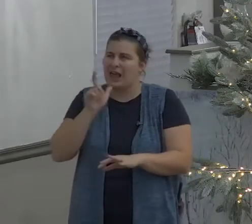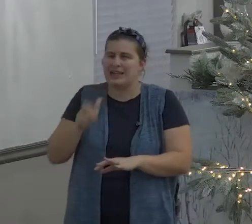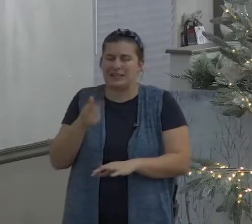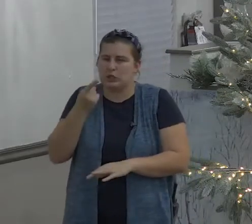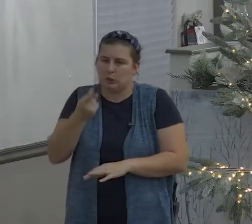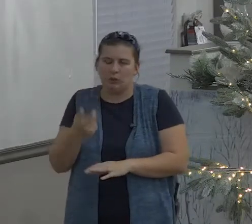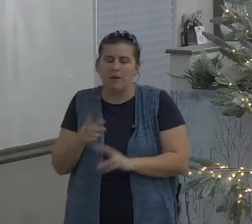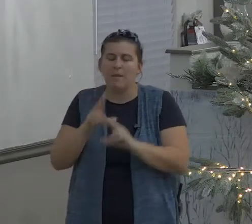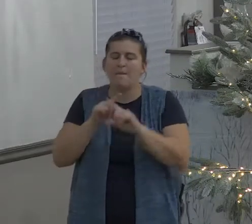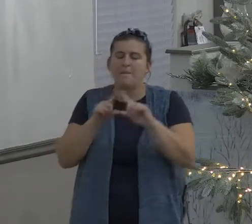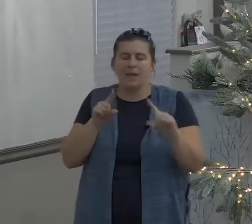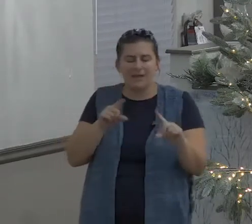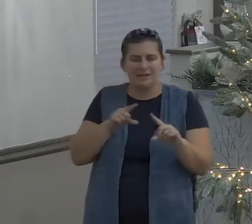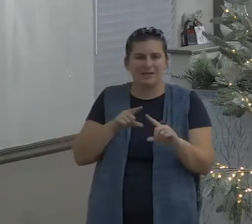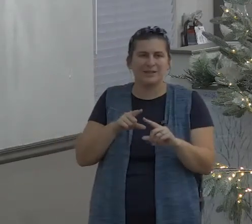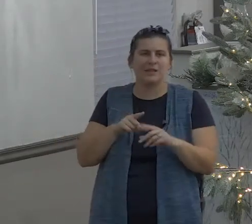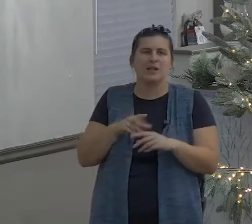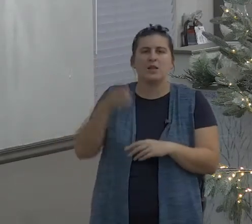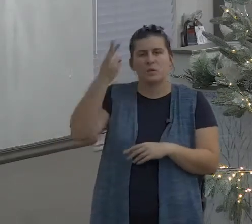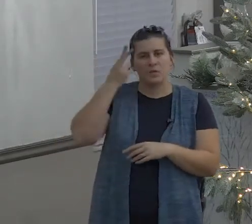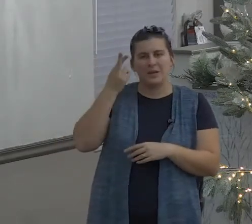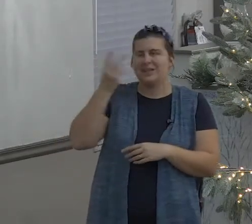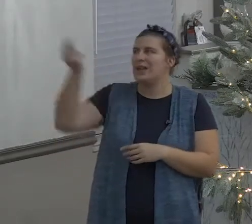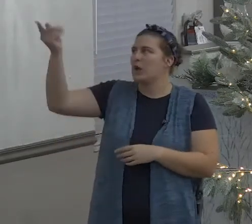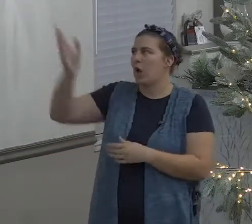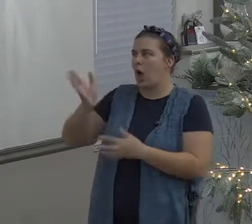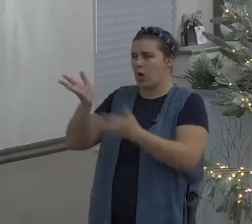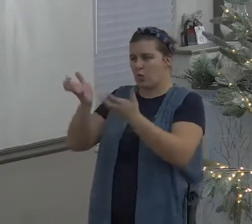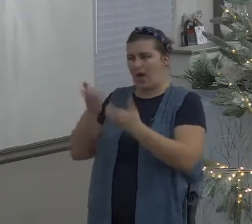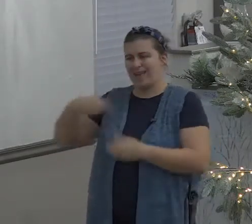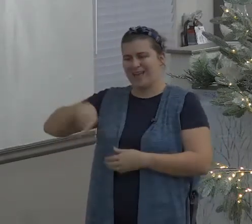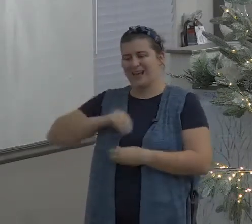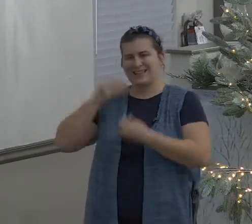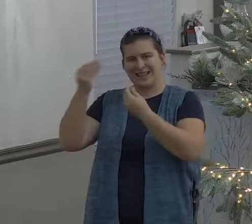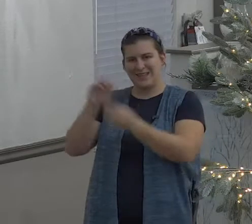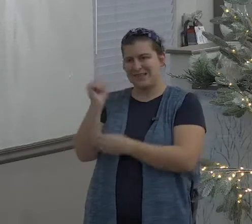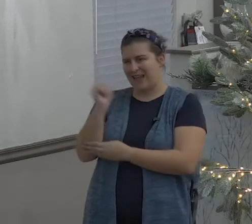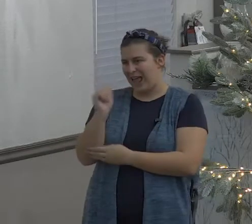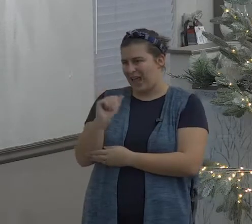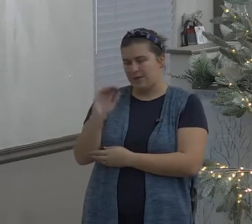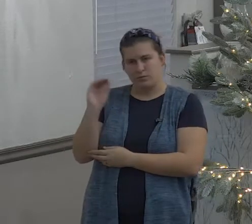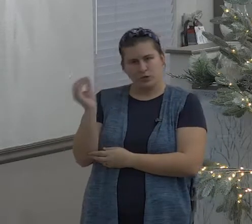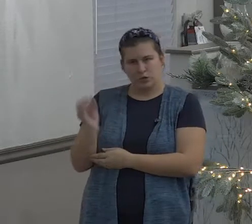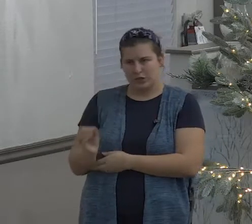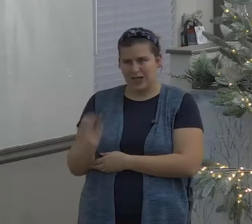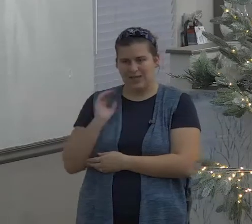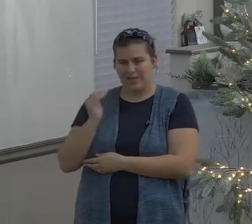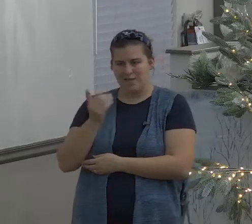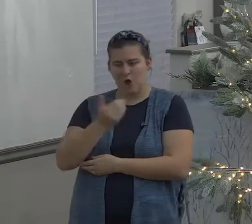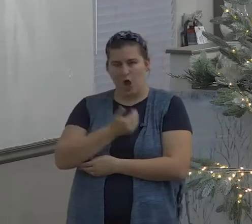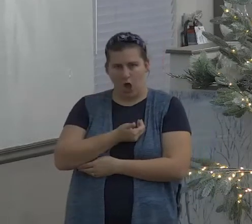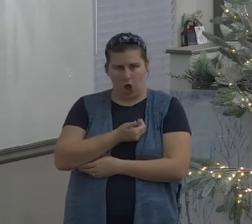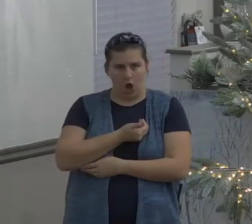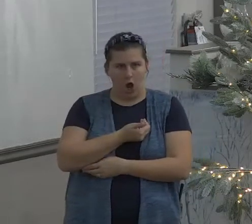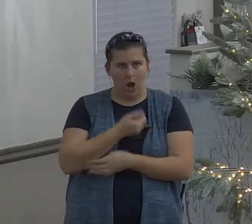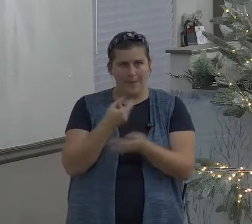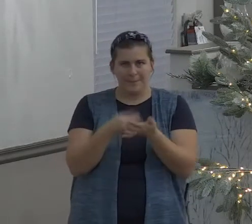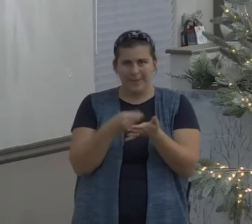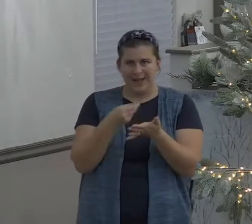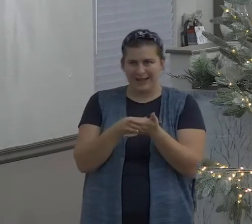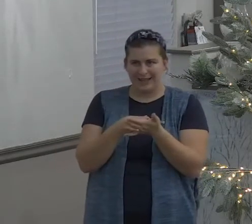of his tithe it's his tithe and by the way God doesn't need our money don't get this idea God doesn't need our money